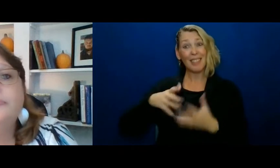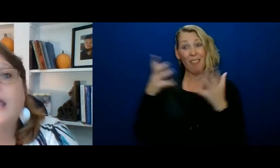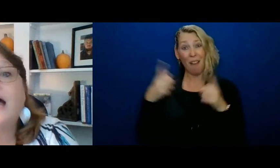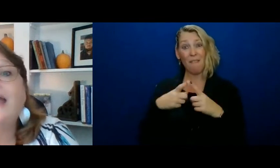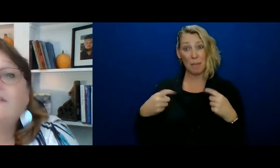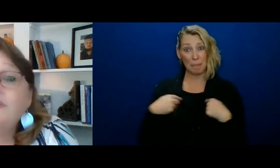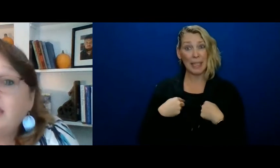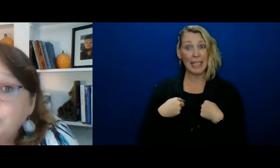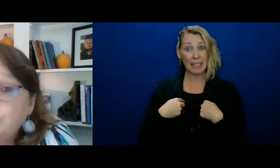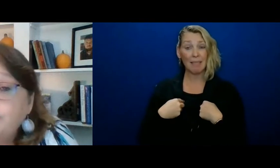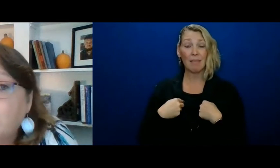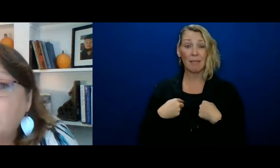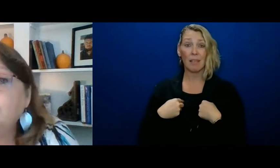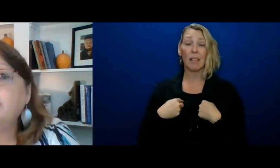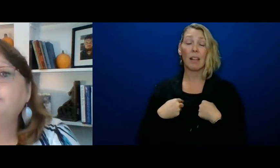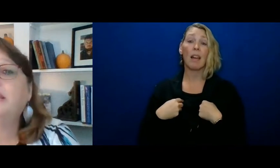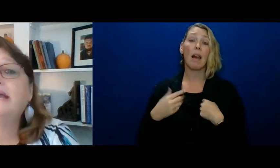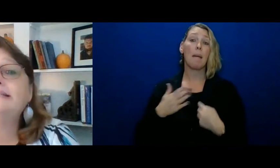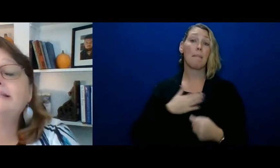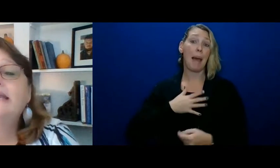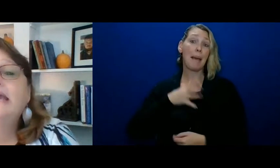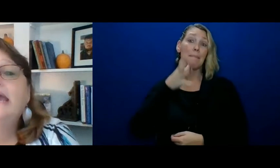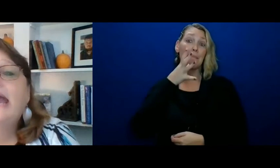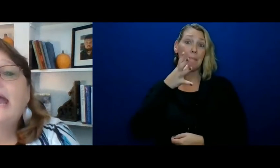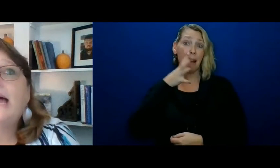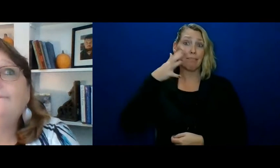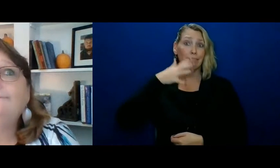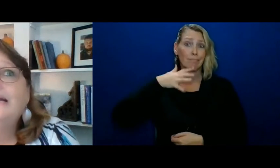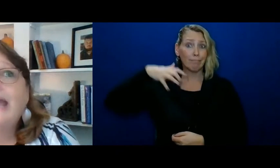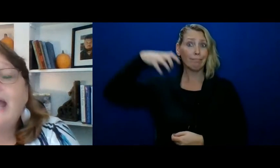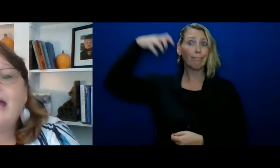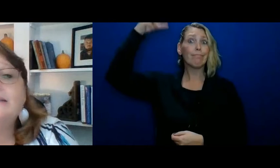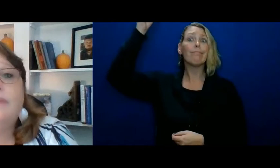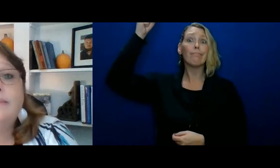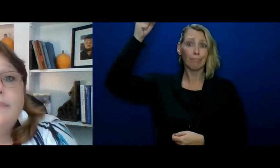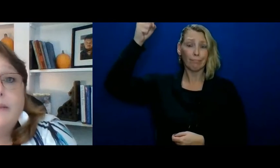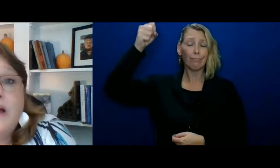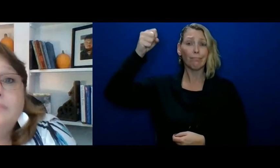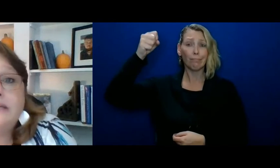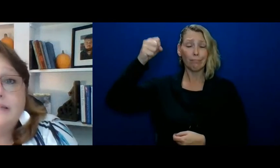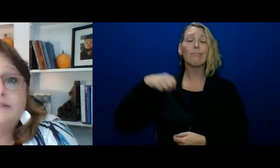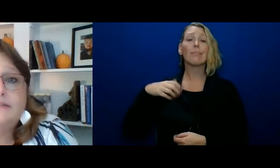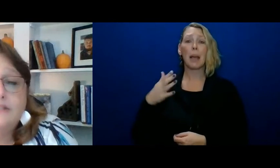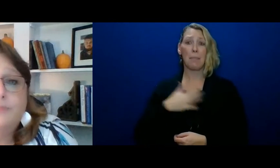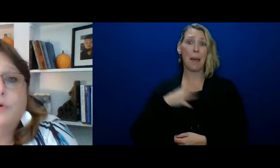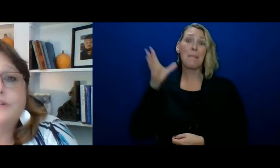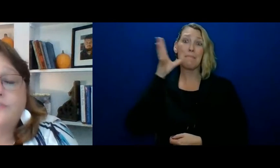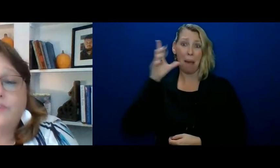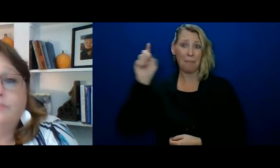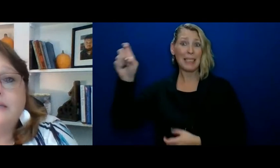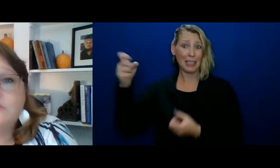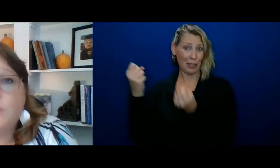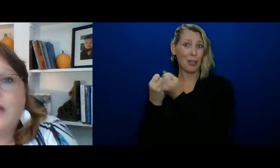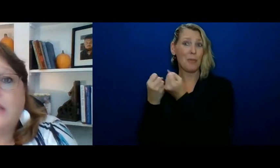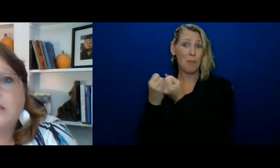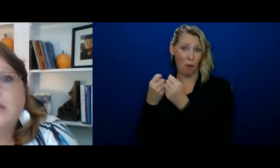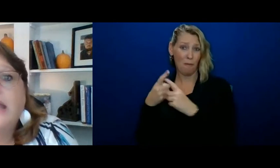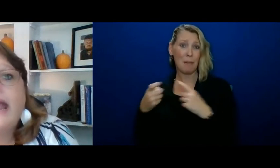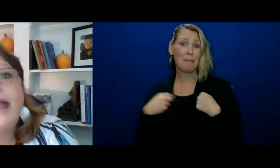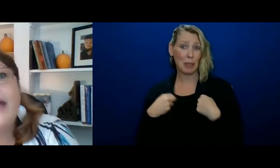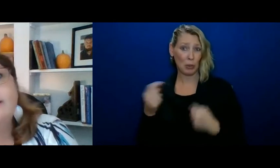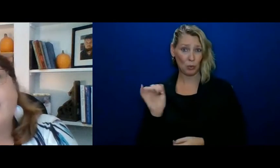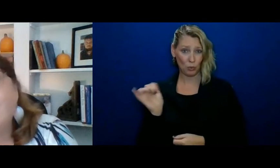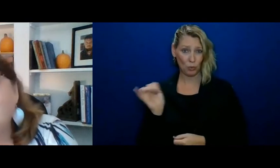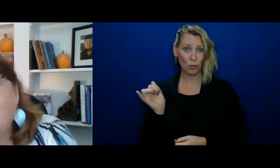me I have an aging mom in place um and my mom needs supports from me as well